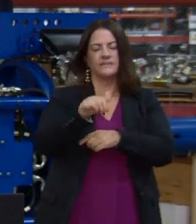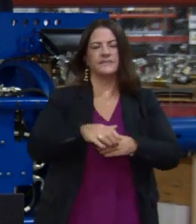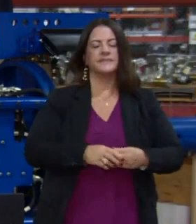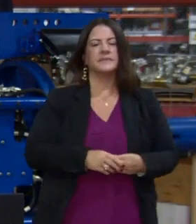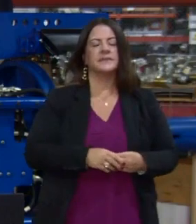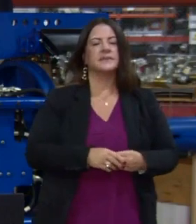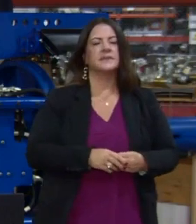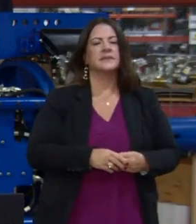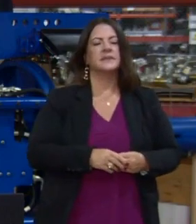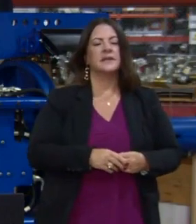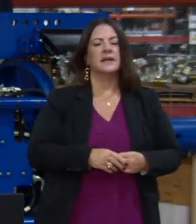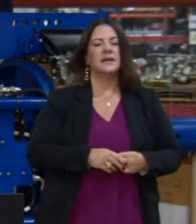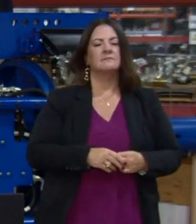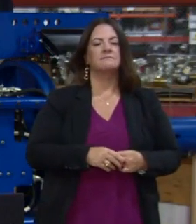continue to persist in the county.